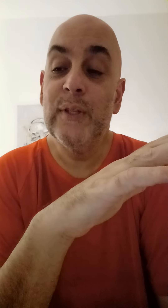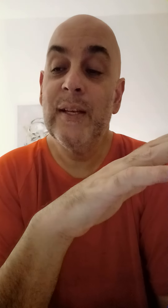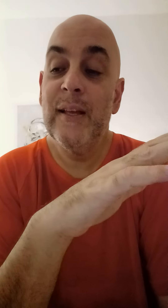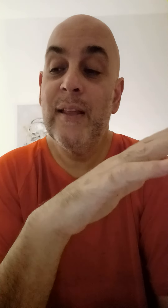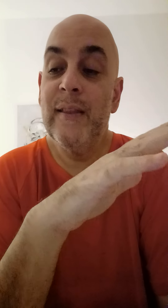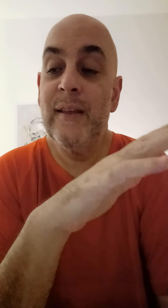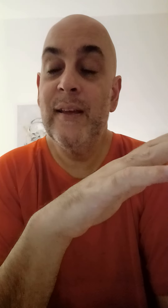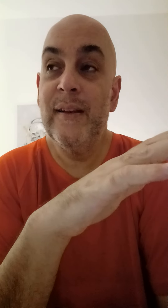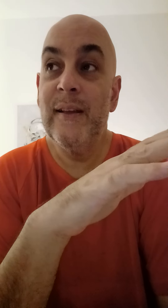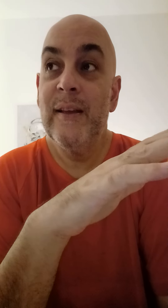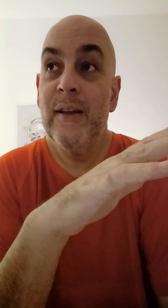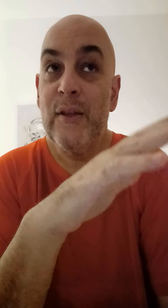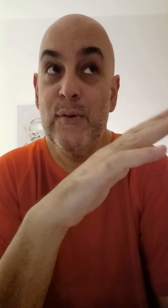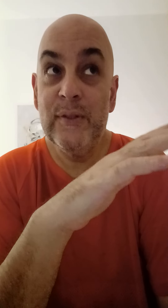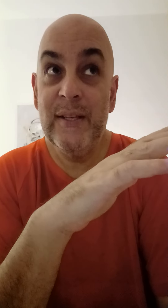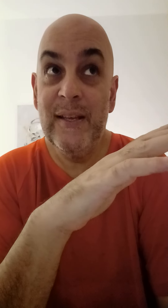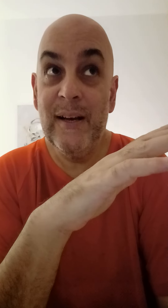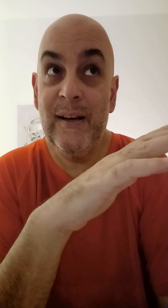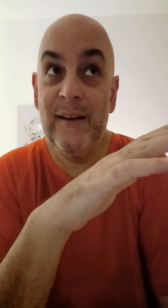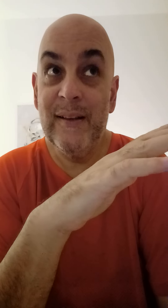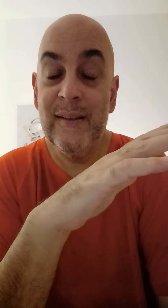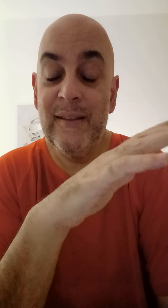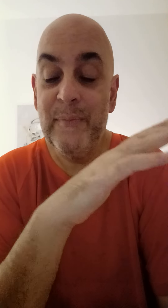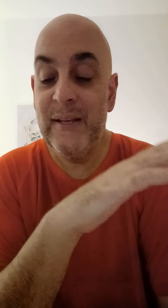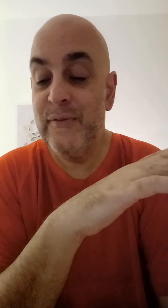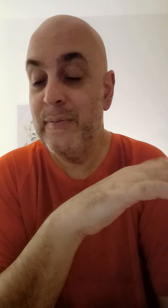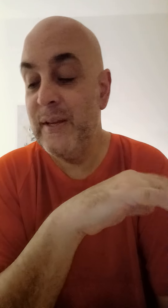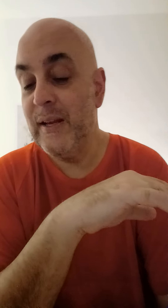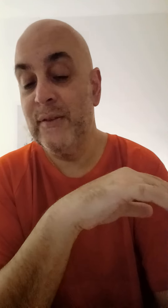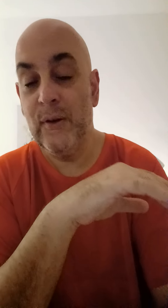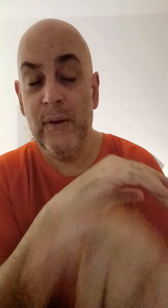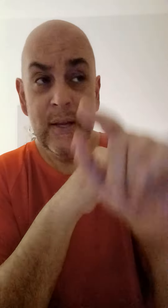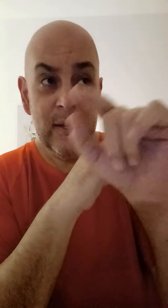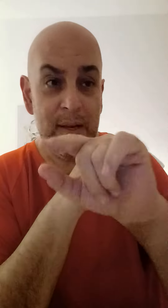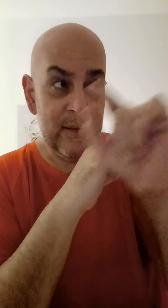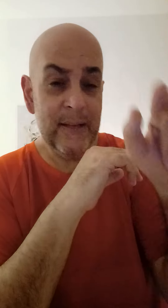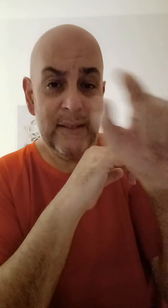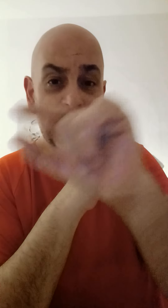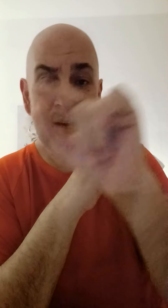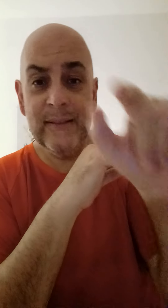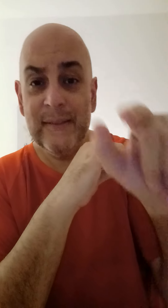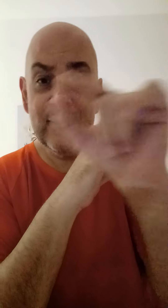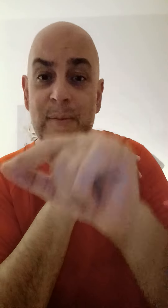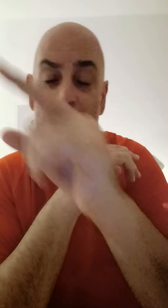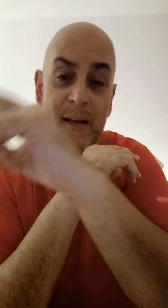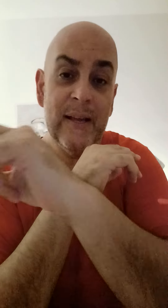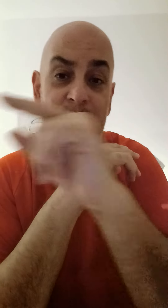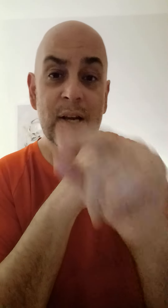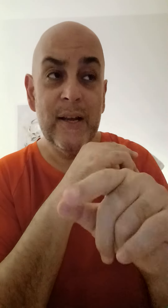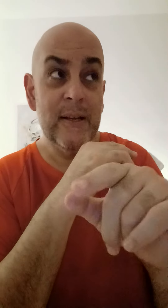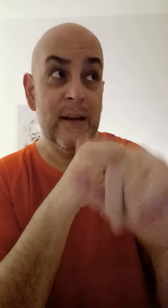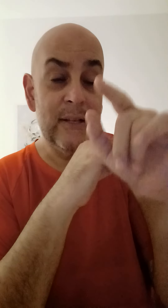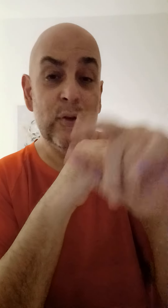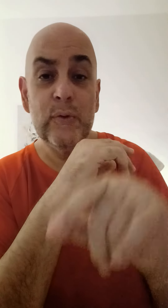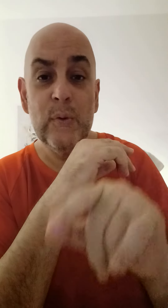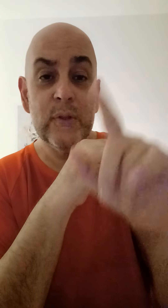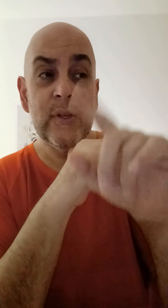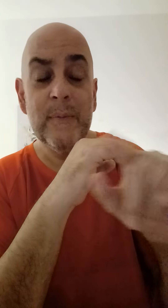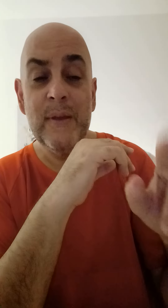than you see on the mainstream media. So connect the dots. Keep an eye on China. I told you what's going to be